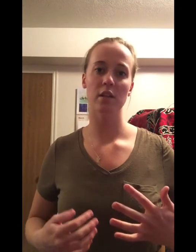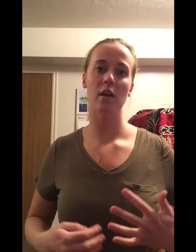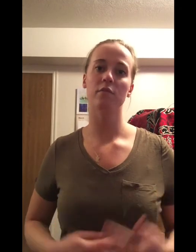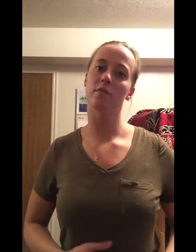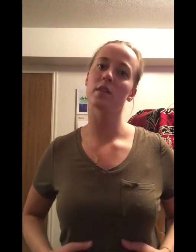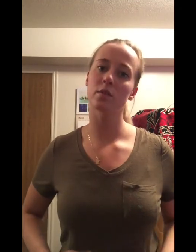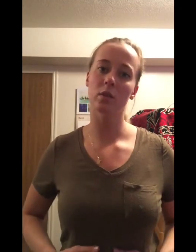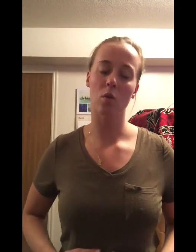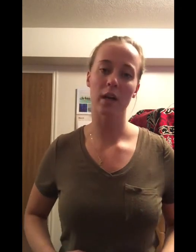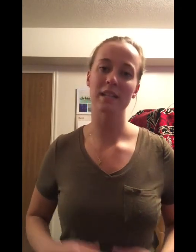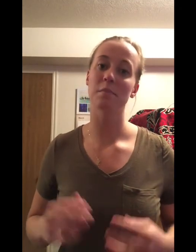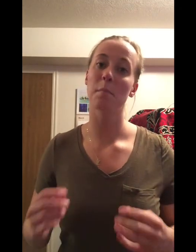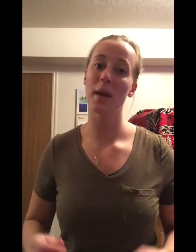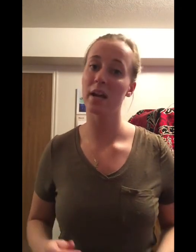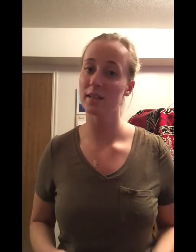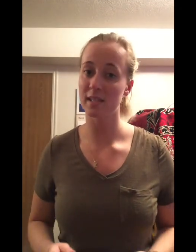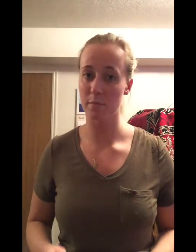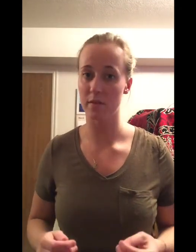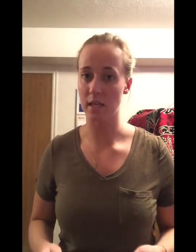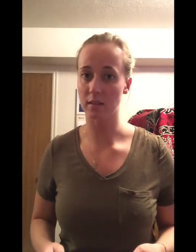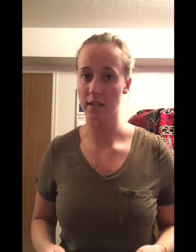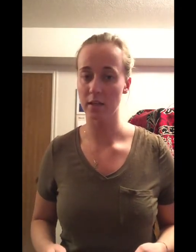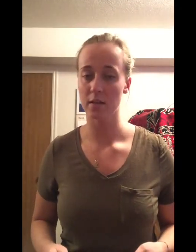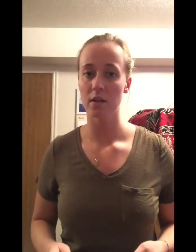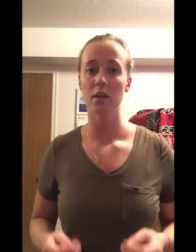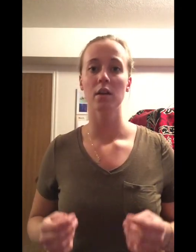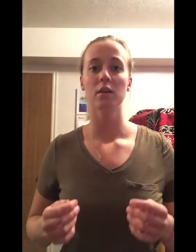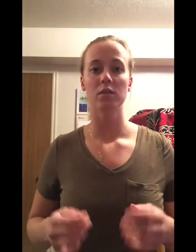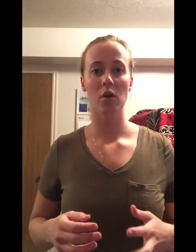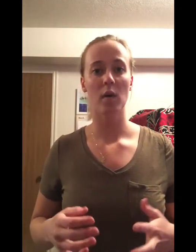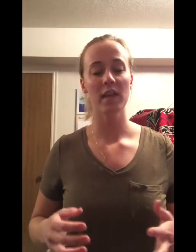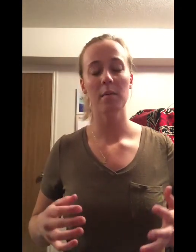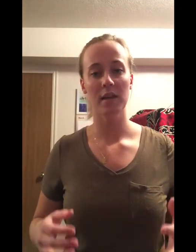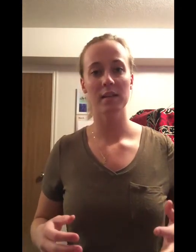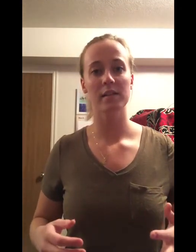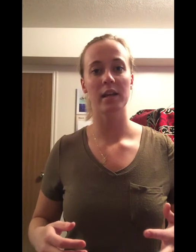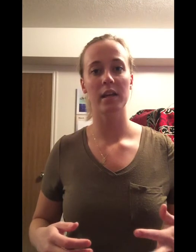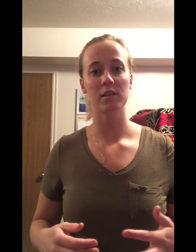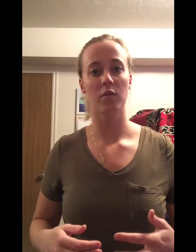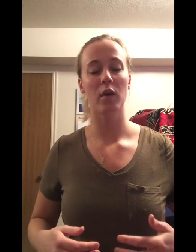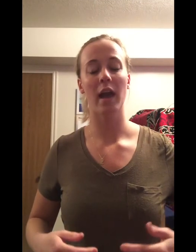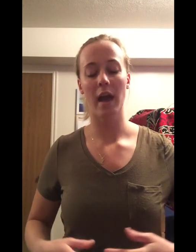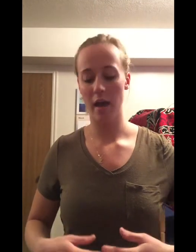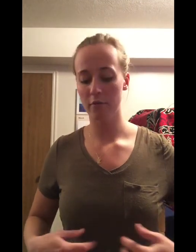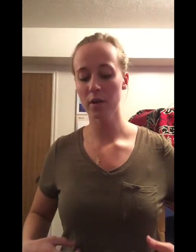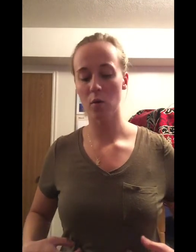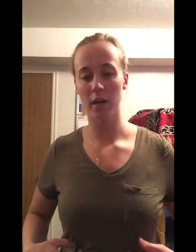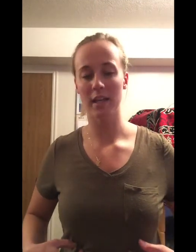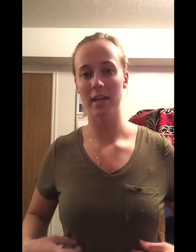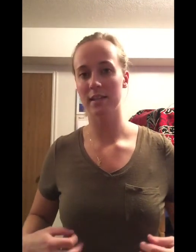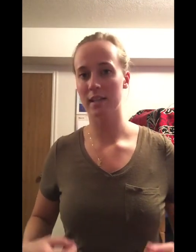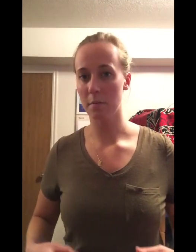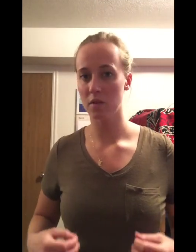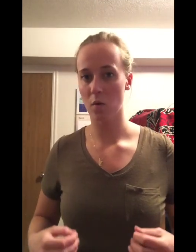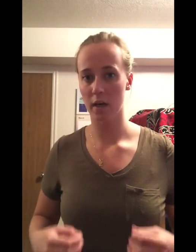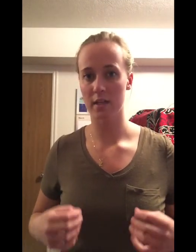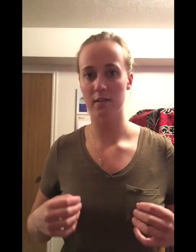of the visceral organs parasympathetically. So what that means is for every organ except organs